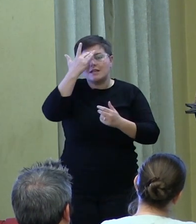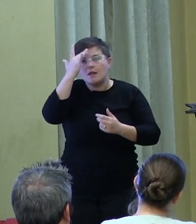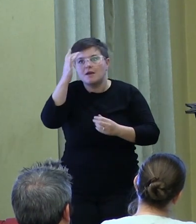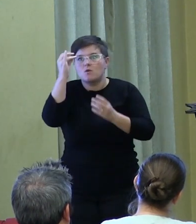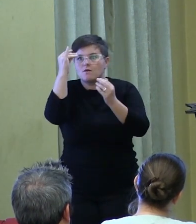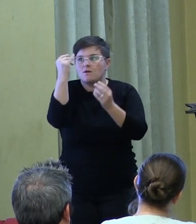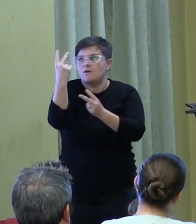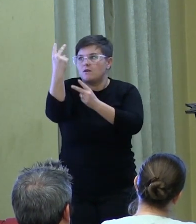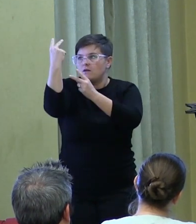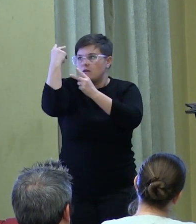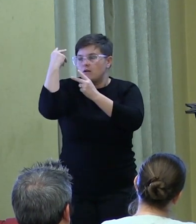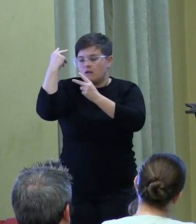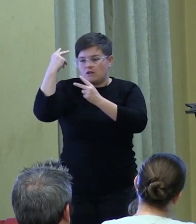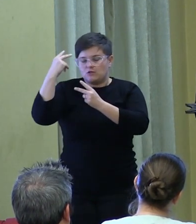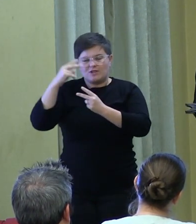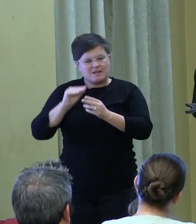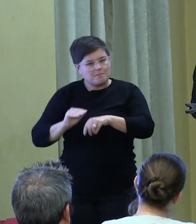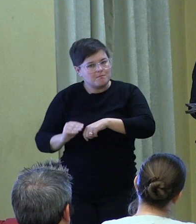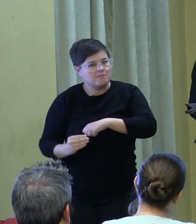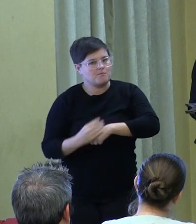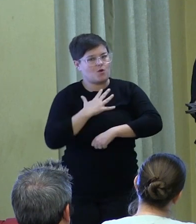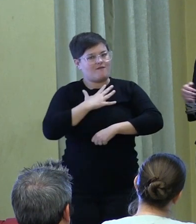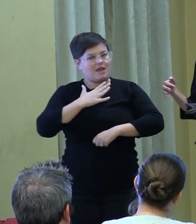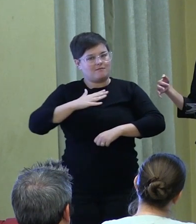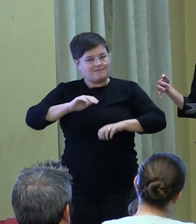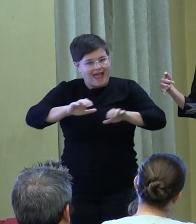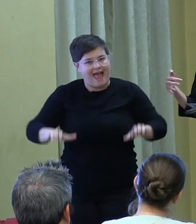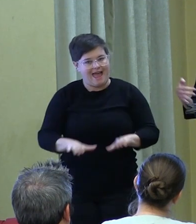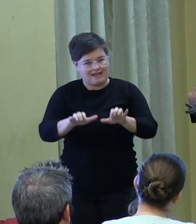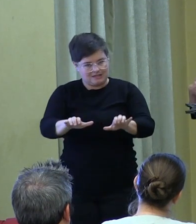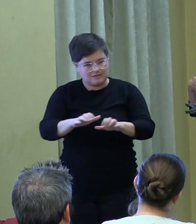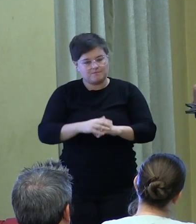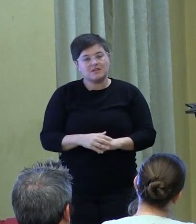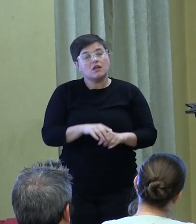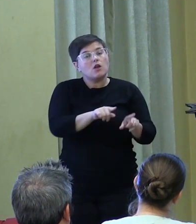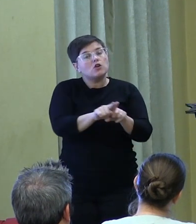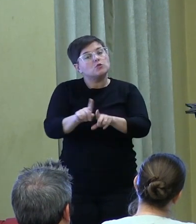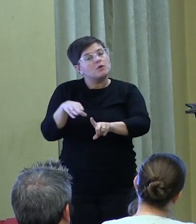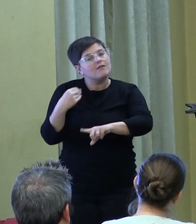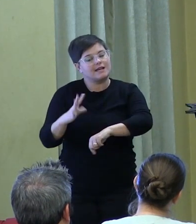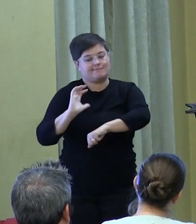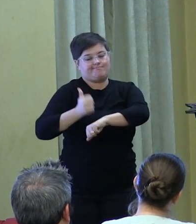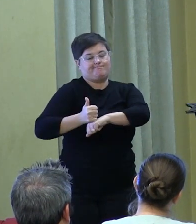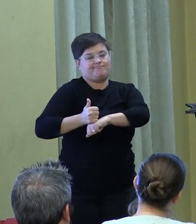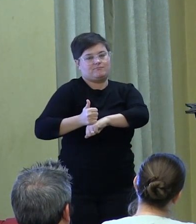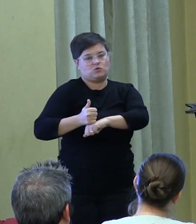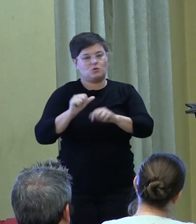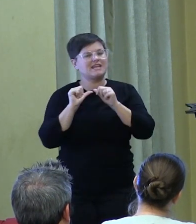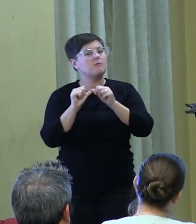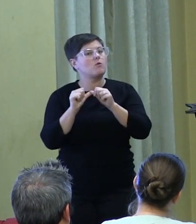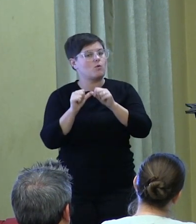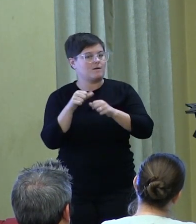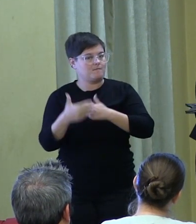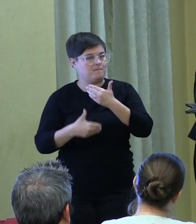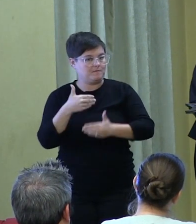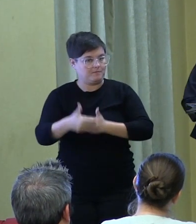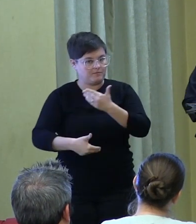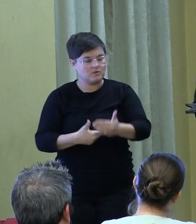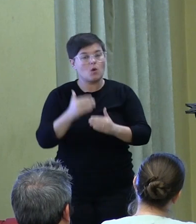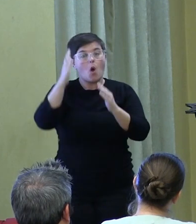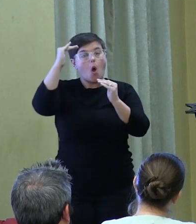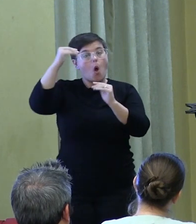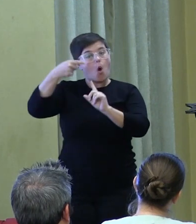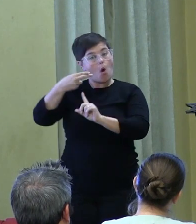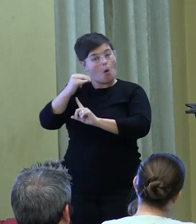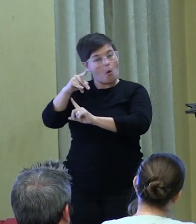reflection to motivate one to act. And it also gives us a structure to sustain us as we do so. So, hope is a